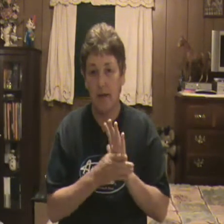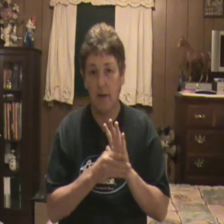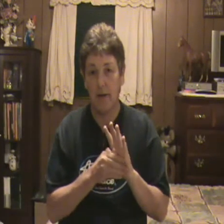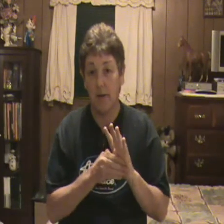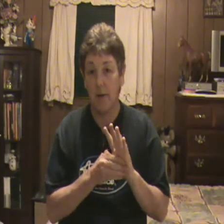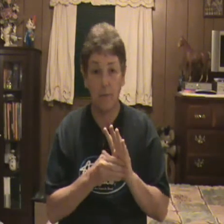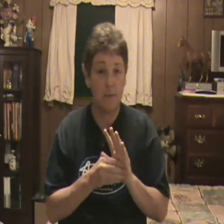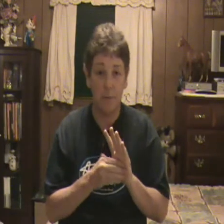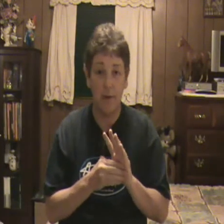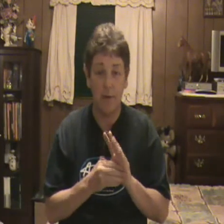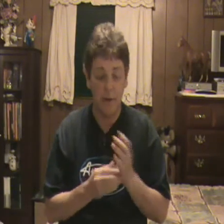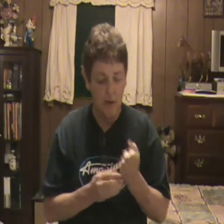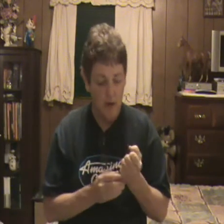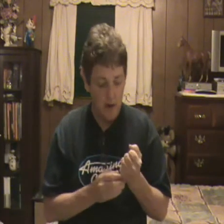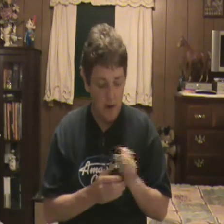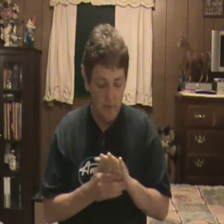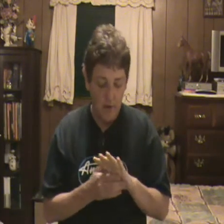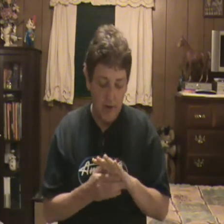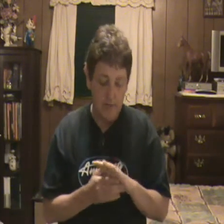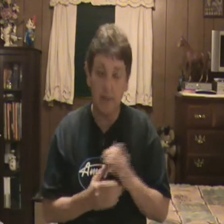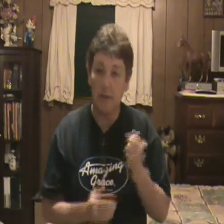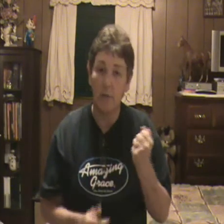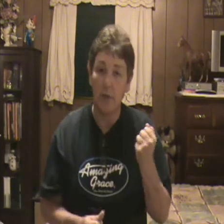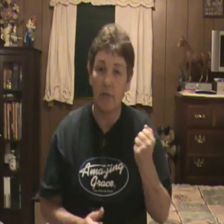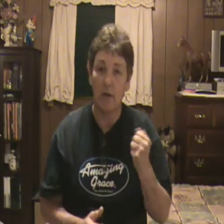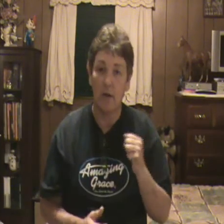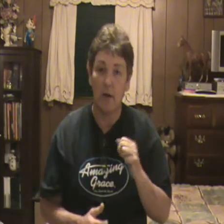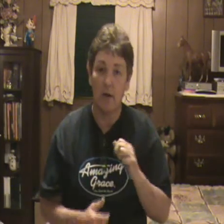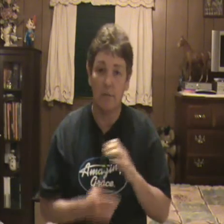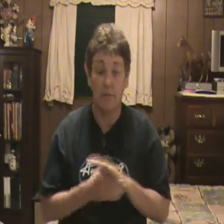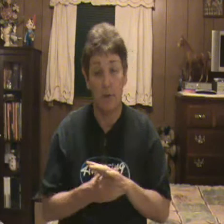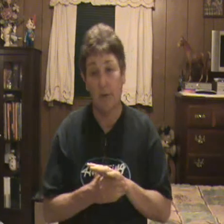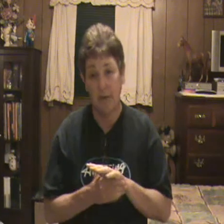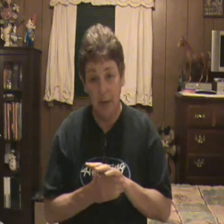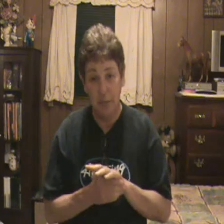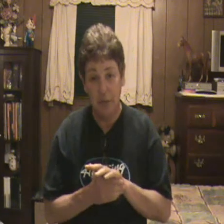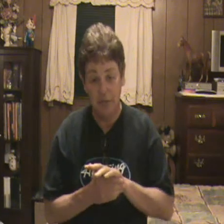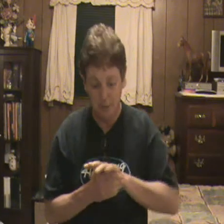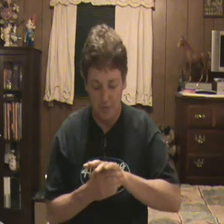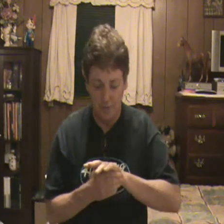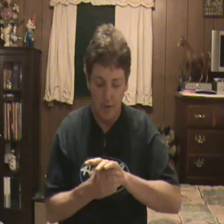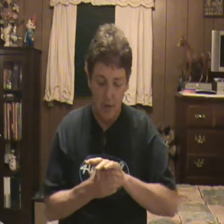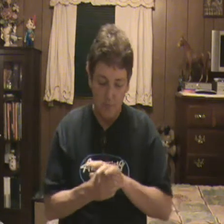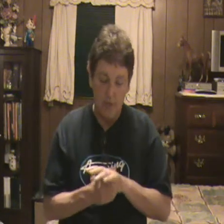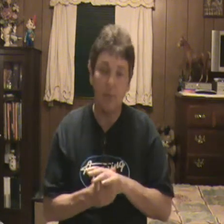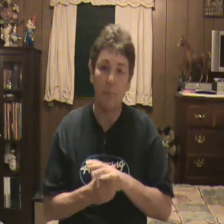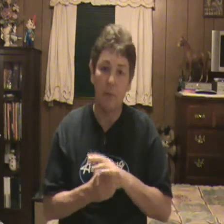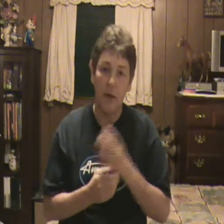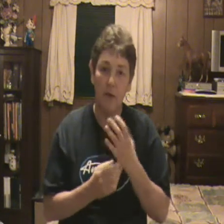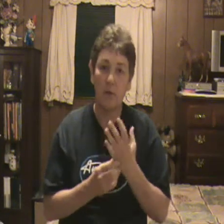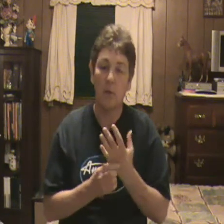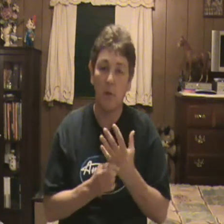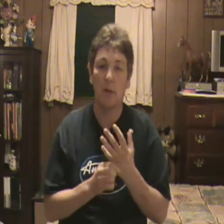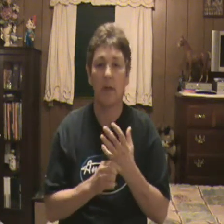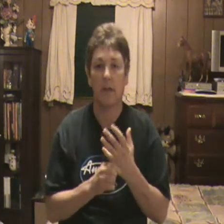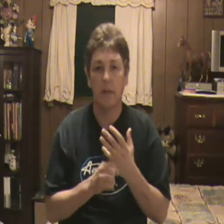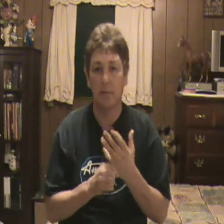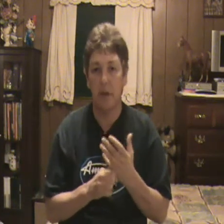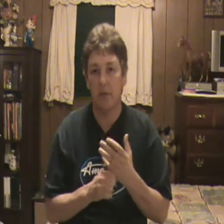100% better. If I had to live with it, well, which I am living with it, but if my hand, you know, wasn't going to get any better